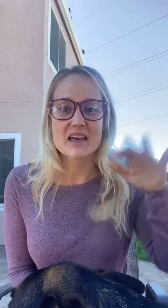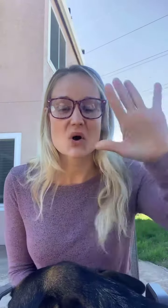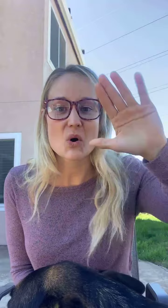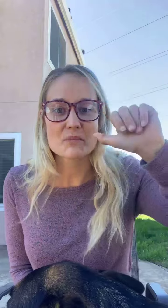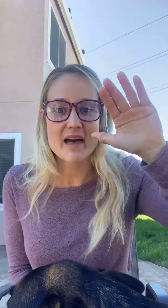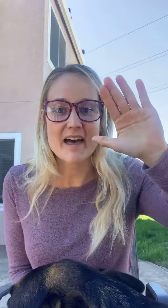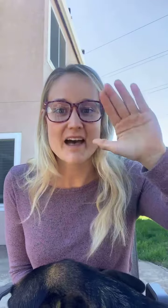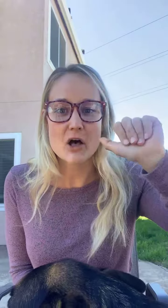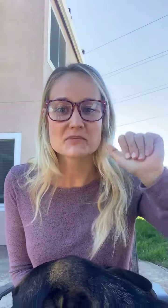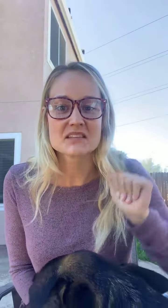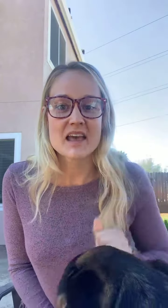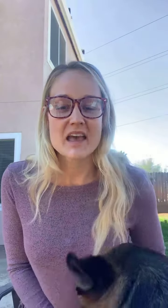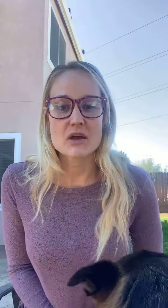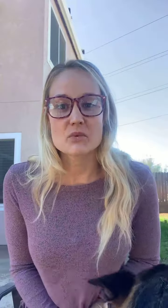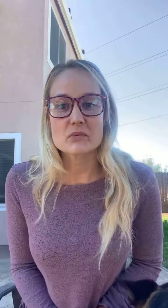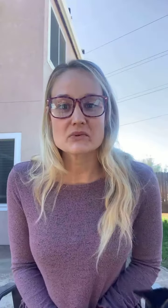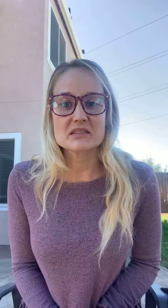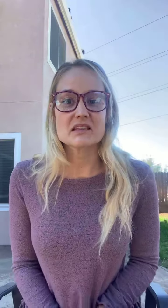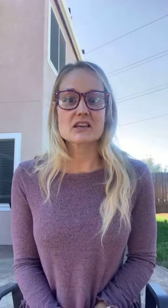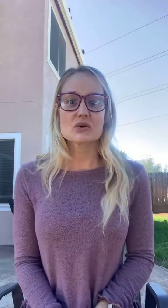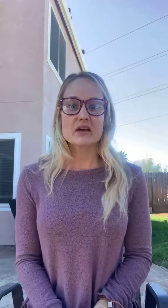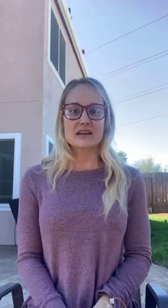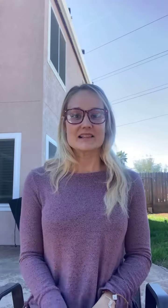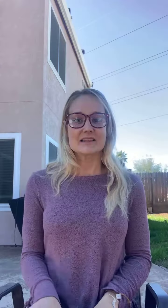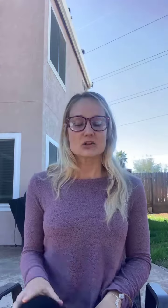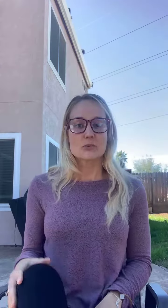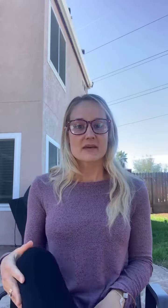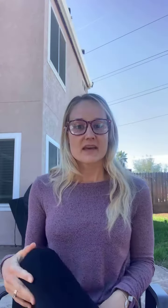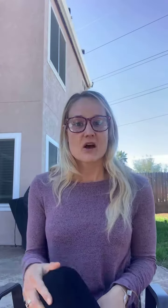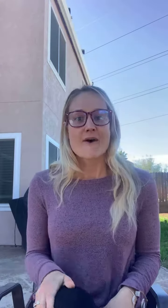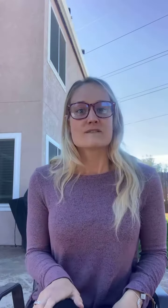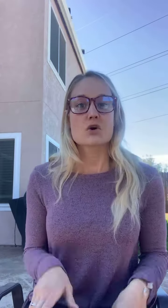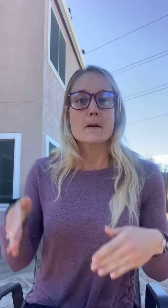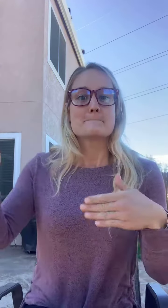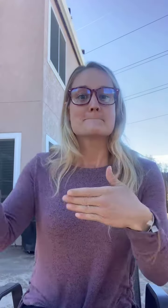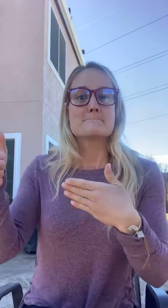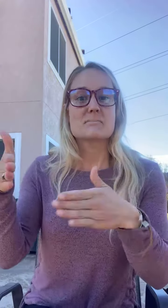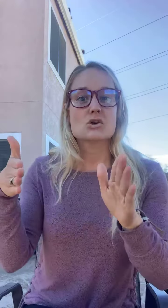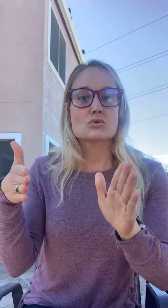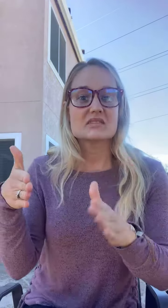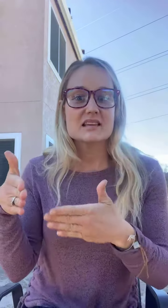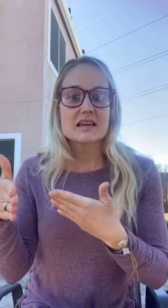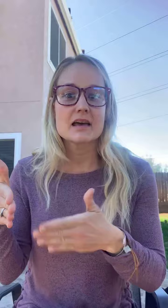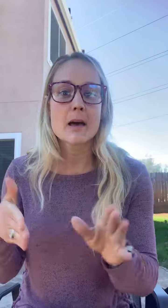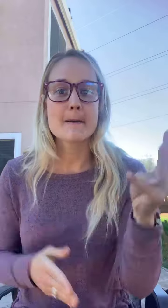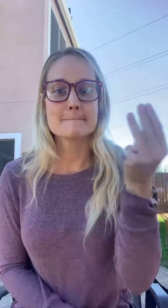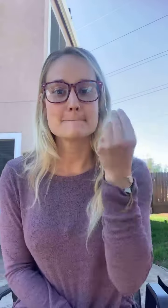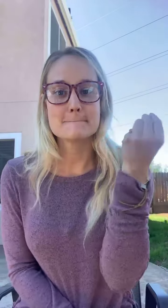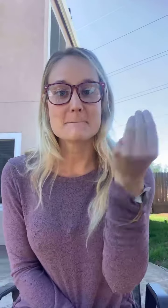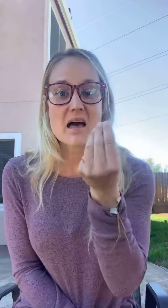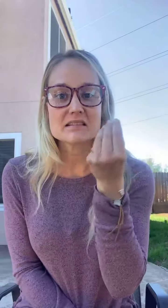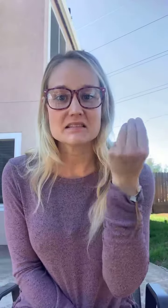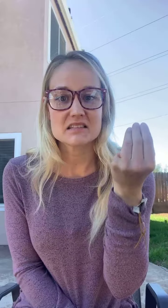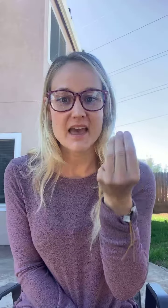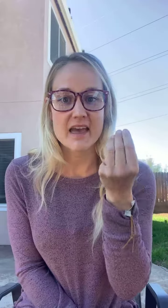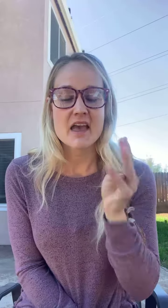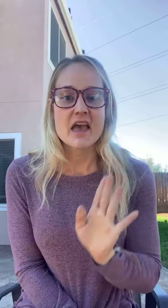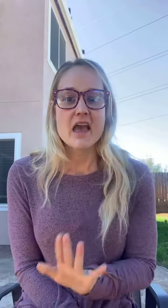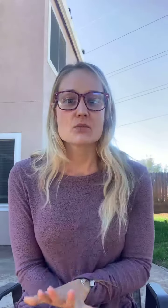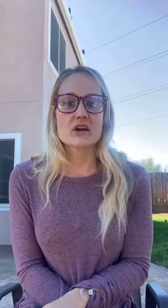I hope that helps. And we will see you in a little bit for Music Monday. And we're